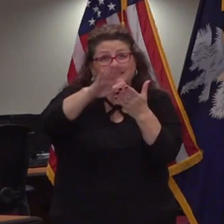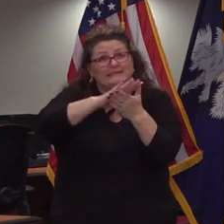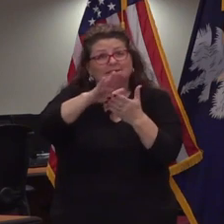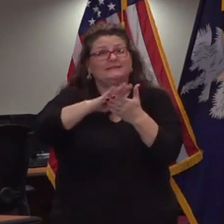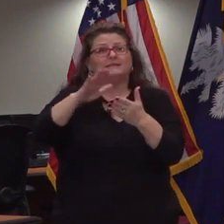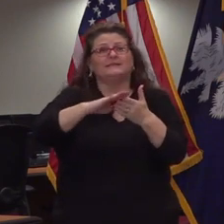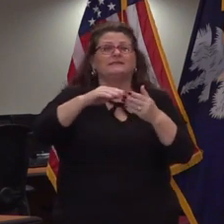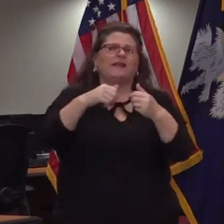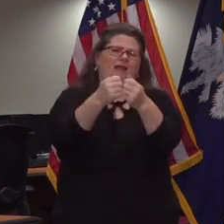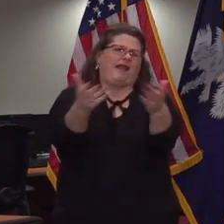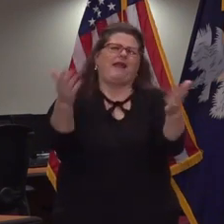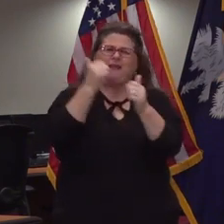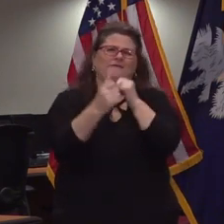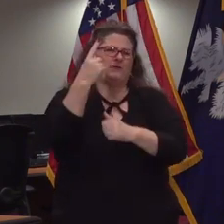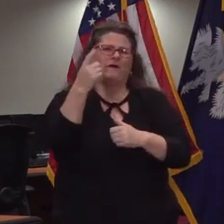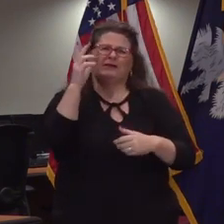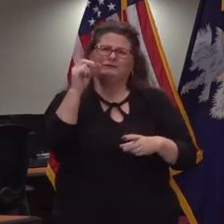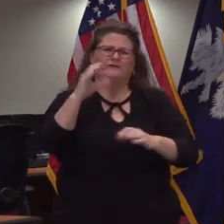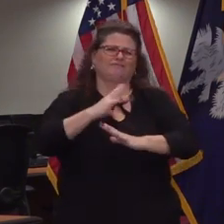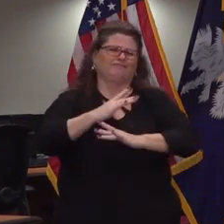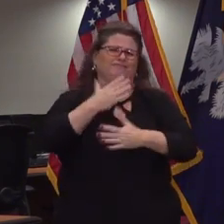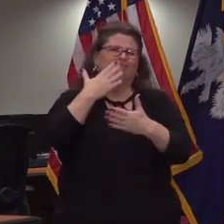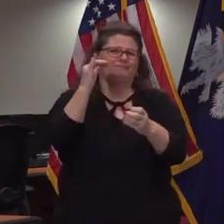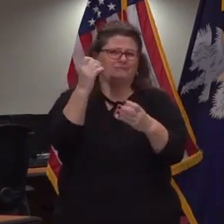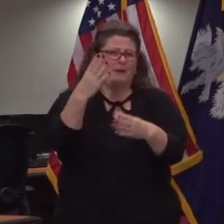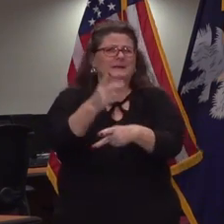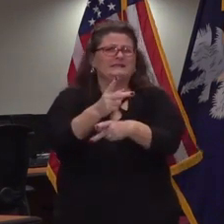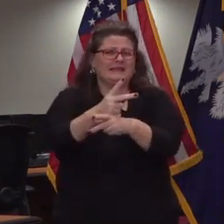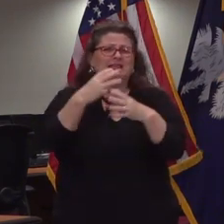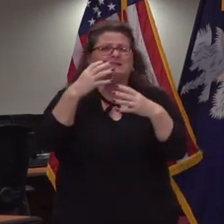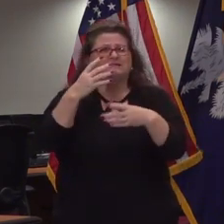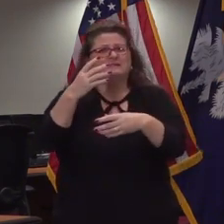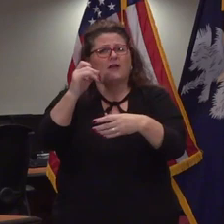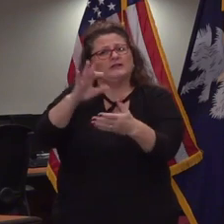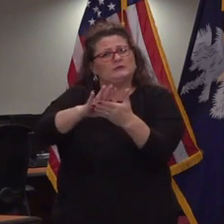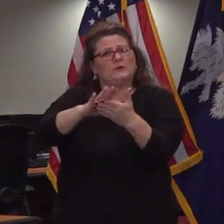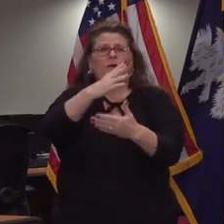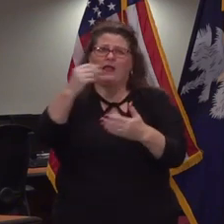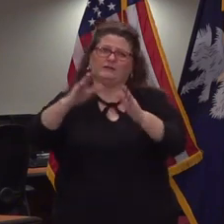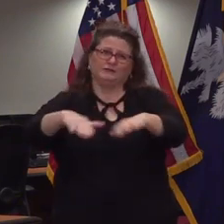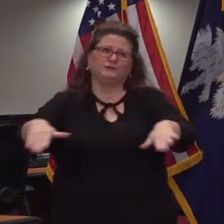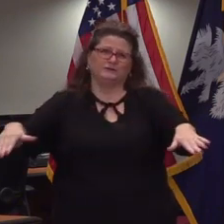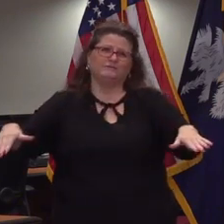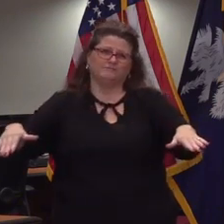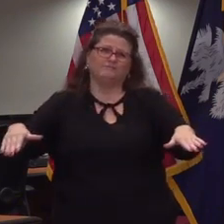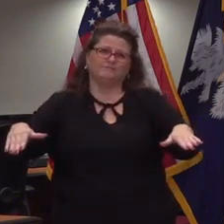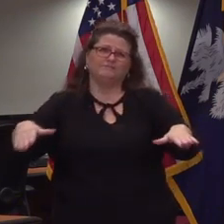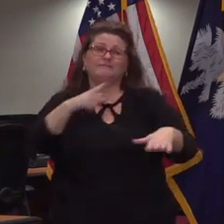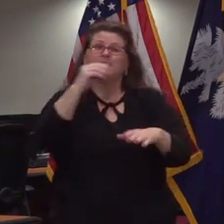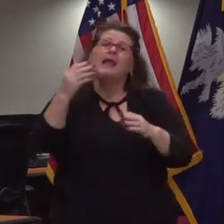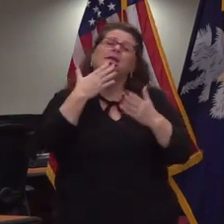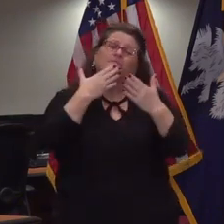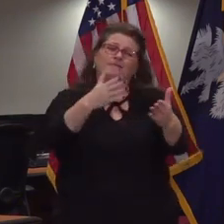who have done a remarkable job on taking care of the schools and the children and particularly want to thank